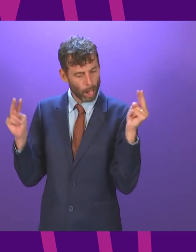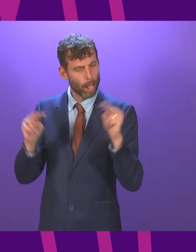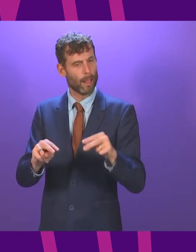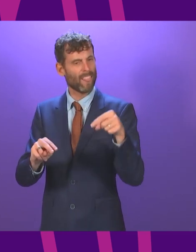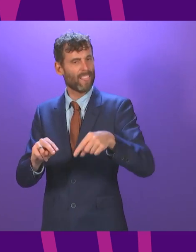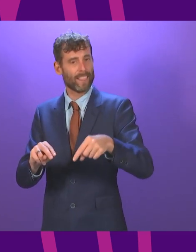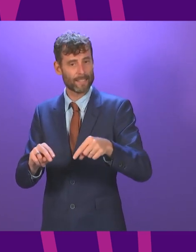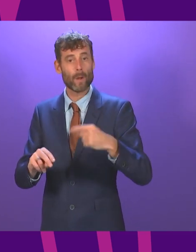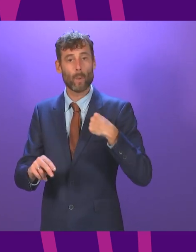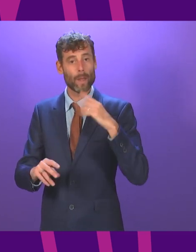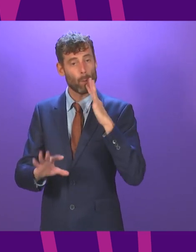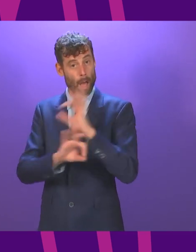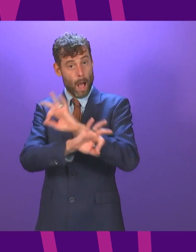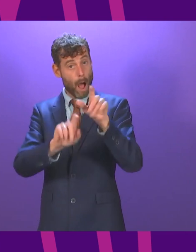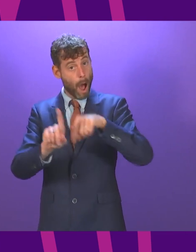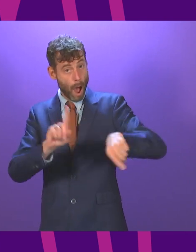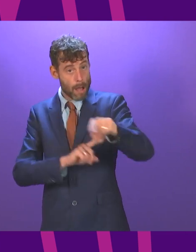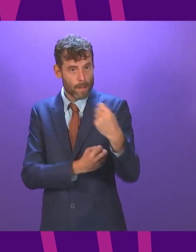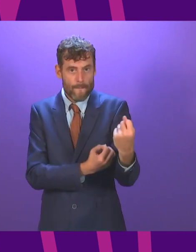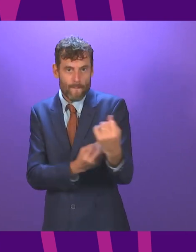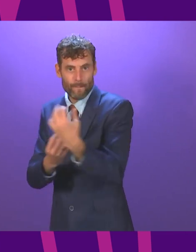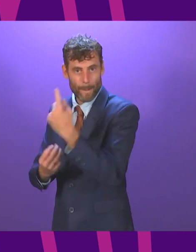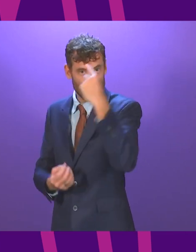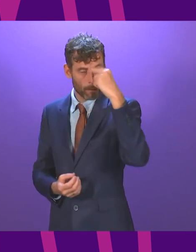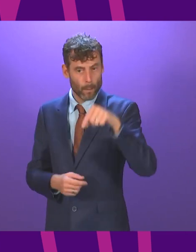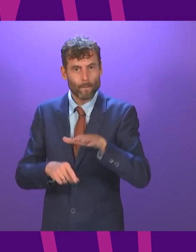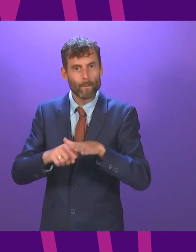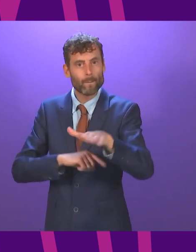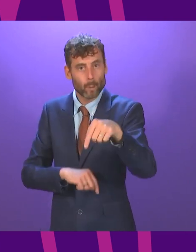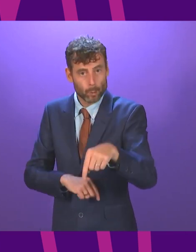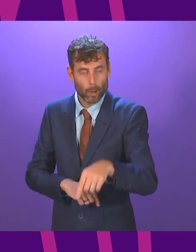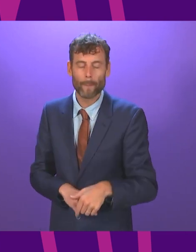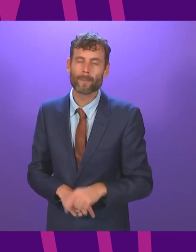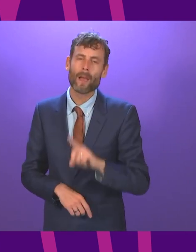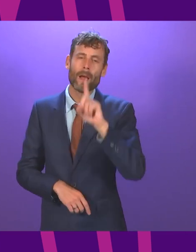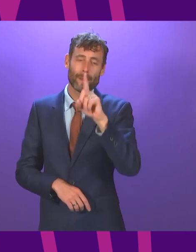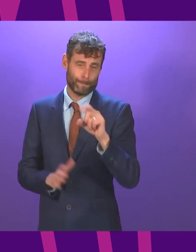have an input into that the difference between being in government and opposition is you